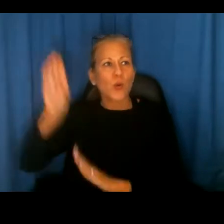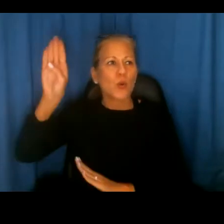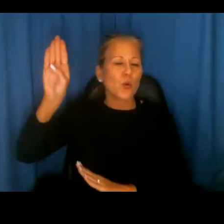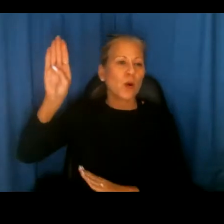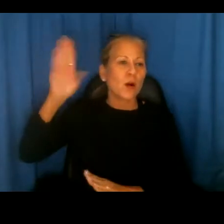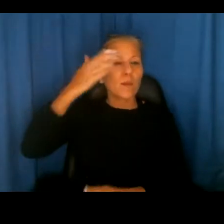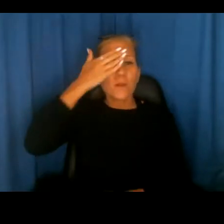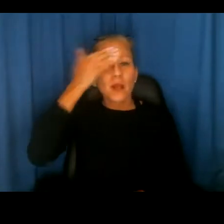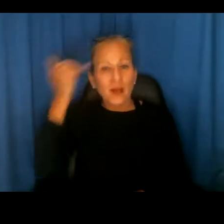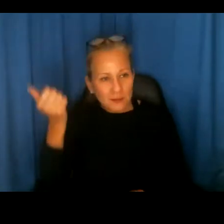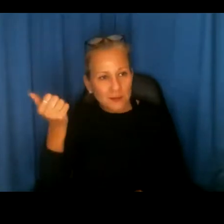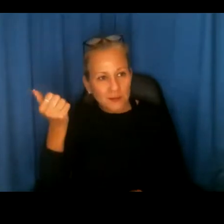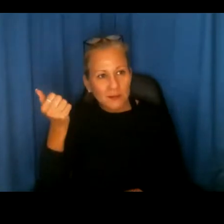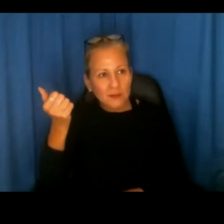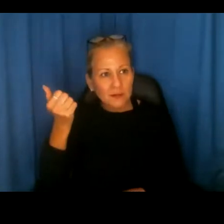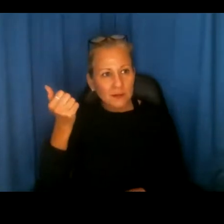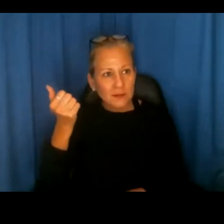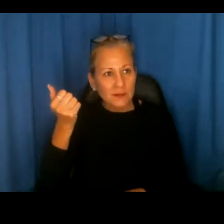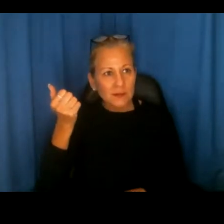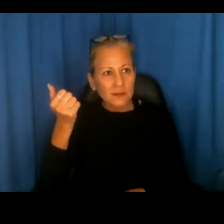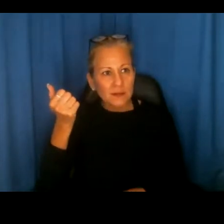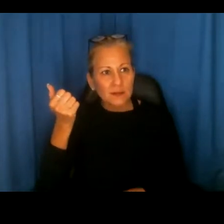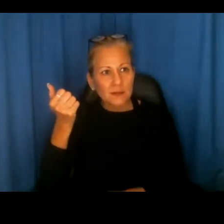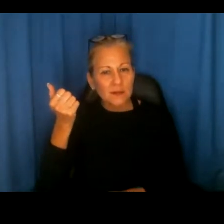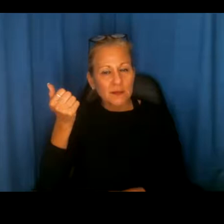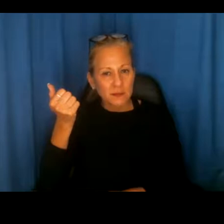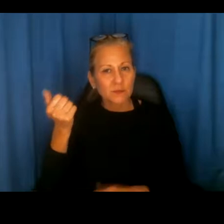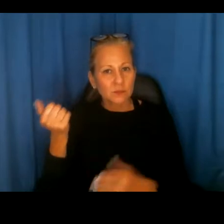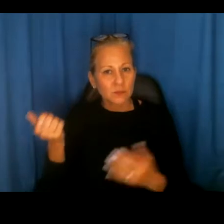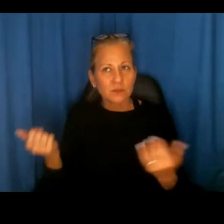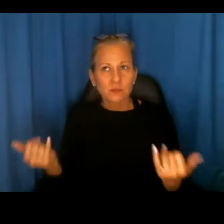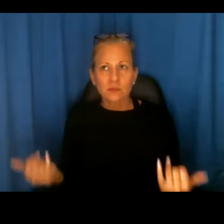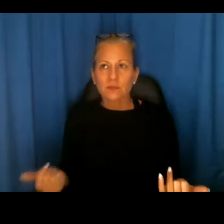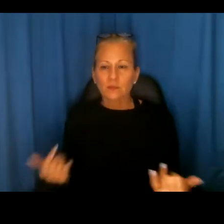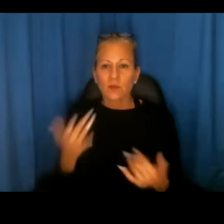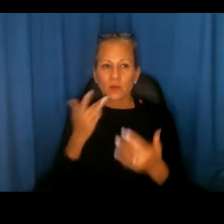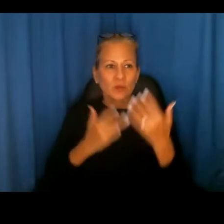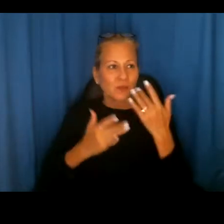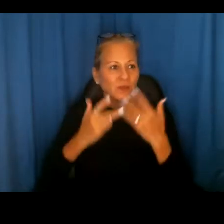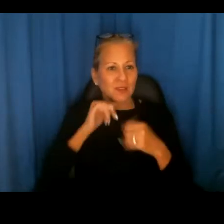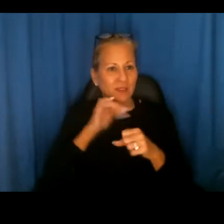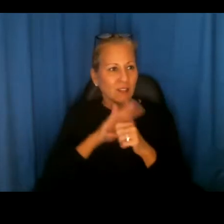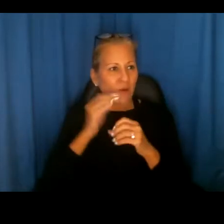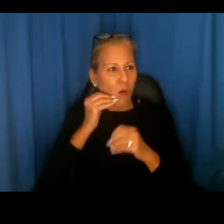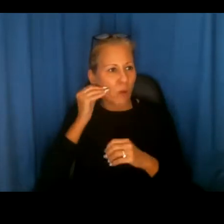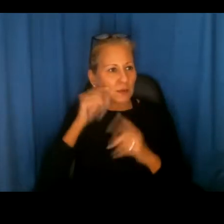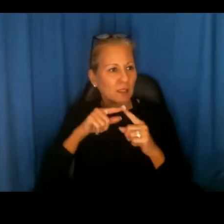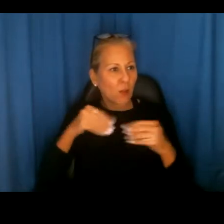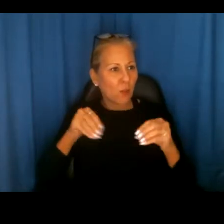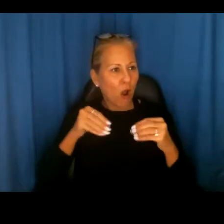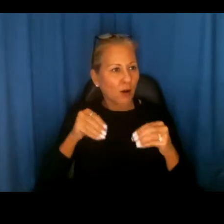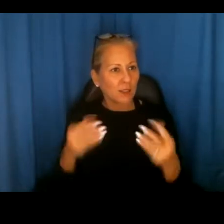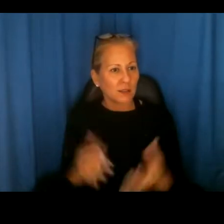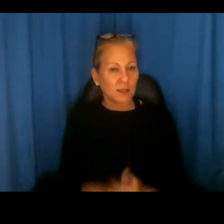because of, uh, uh, the, um, the, the, the, the shortage of housing in our marketplace. Uh,